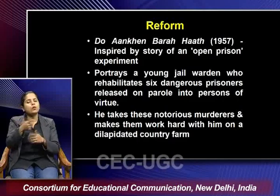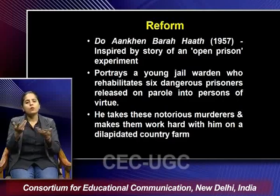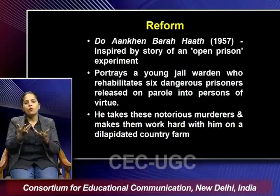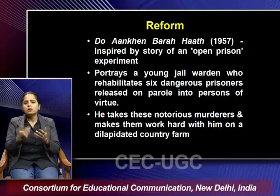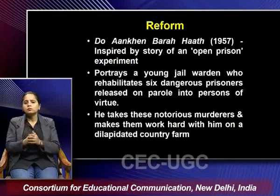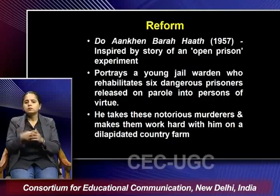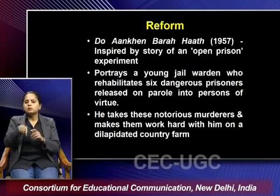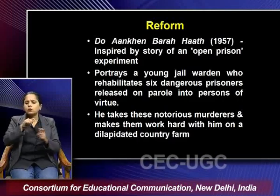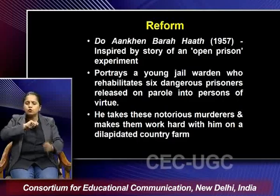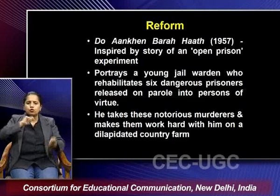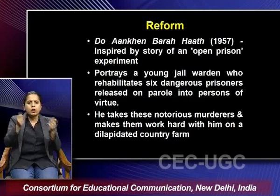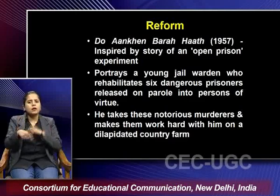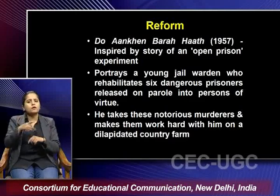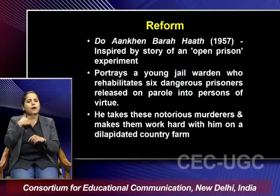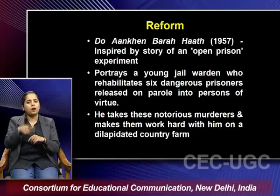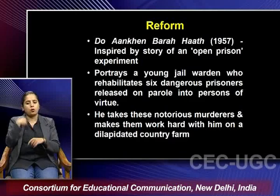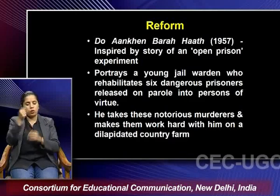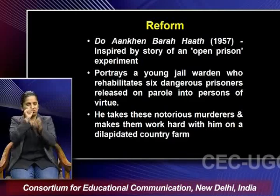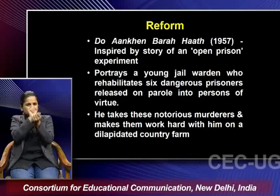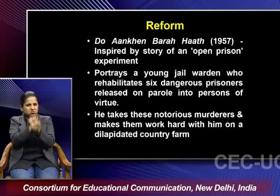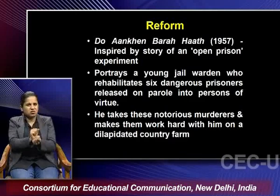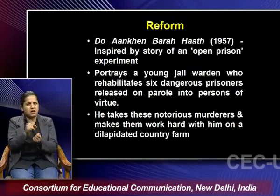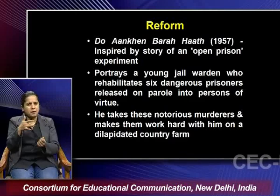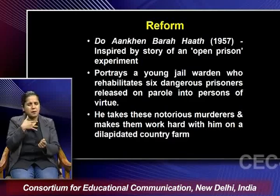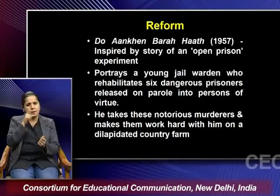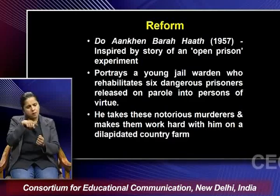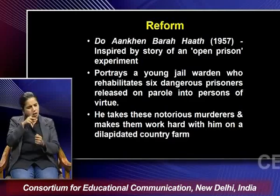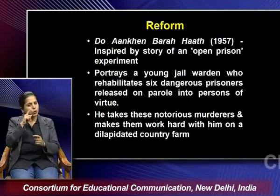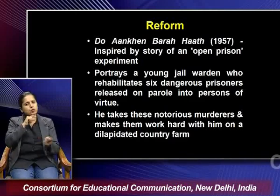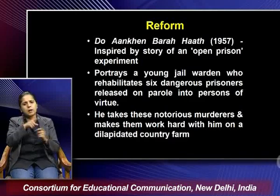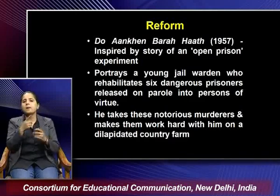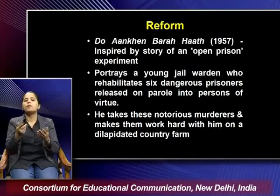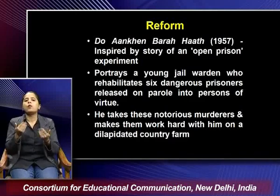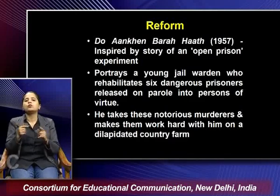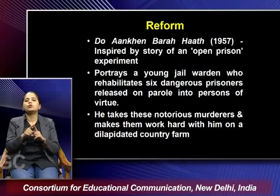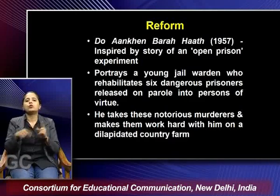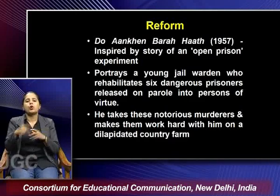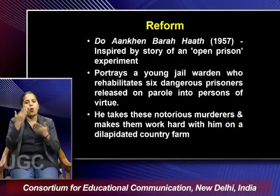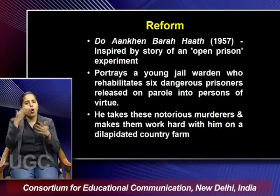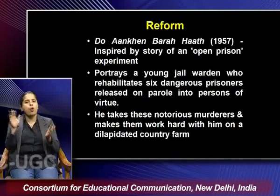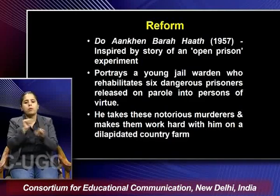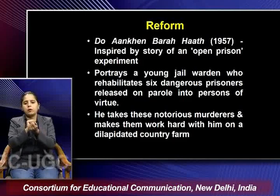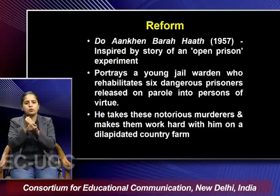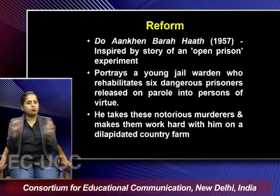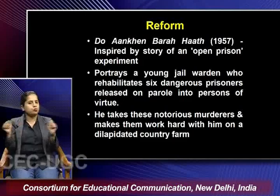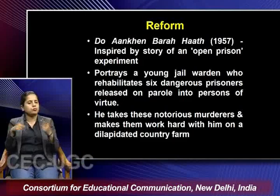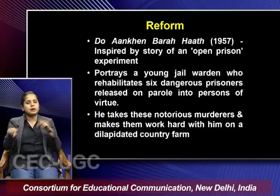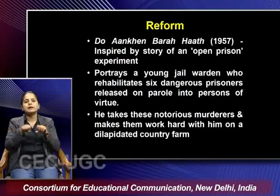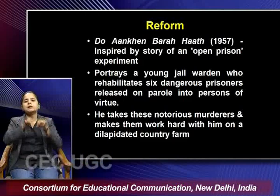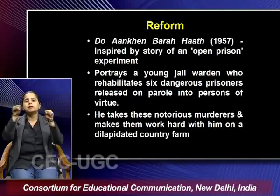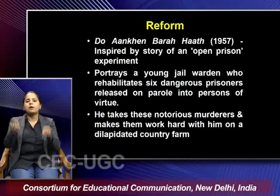a of reforming the prisoners the prisoners was there and this could be done by open prison system or experiment